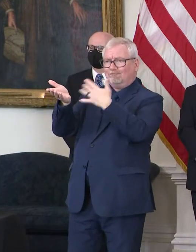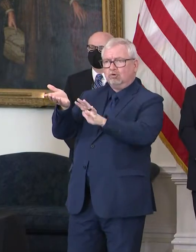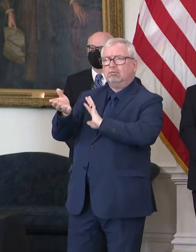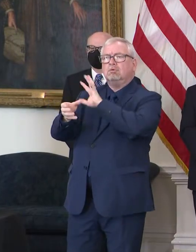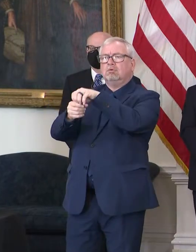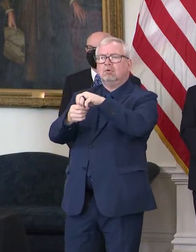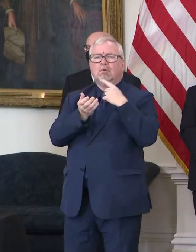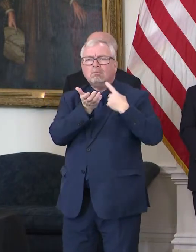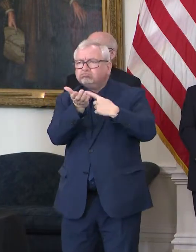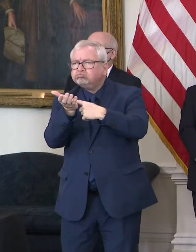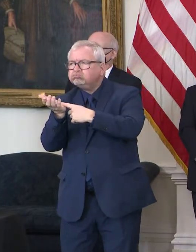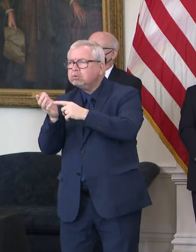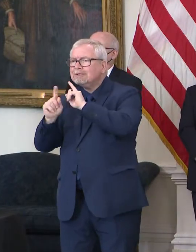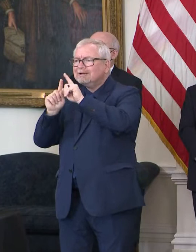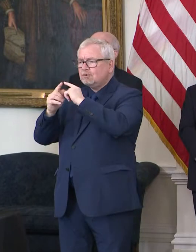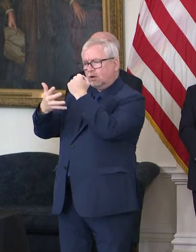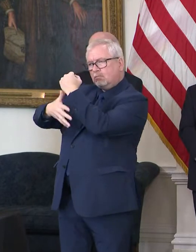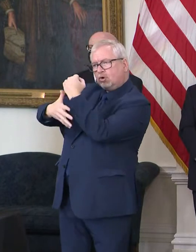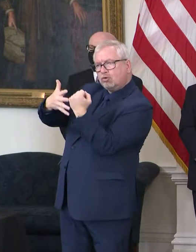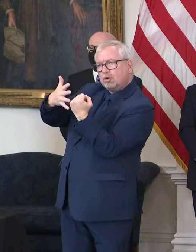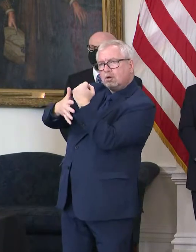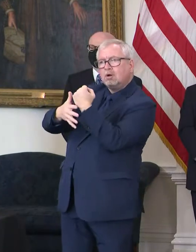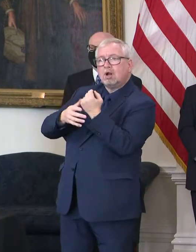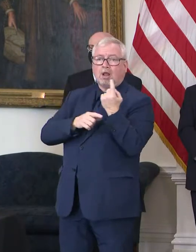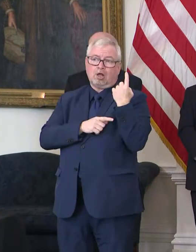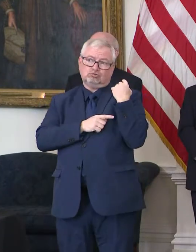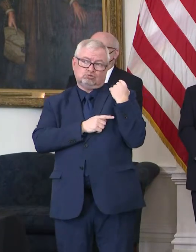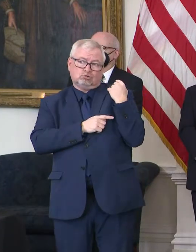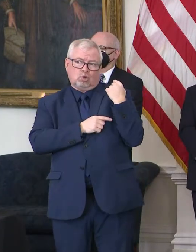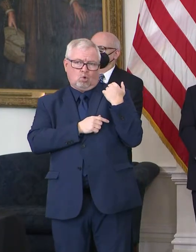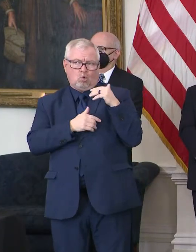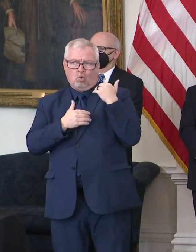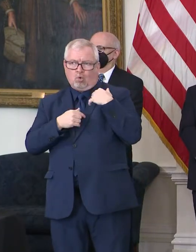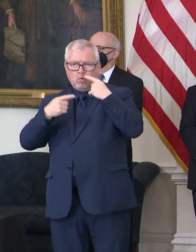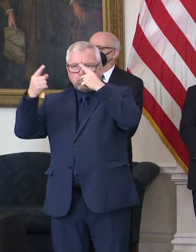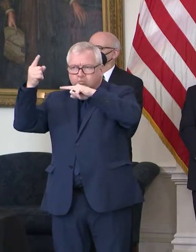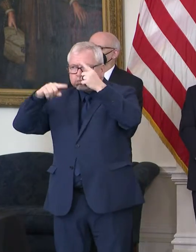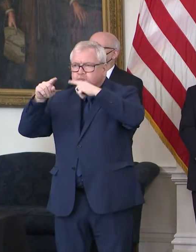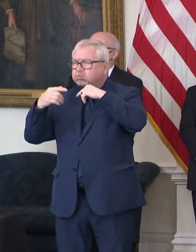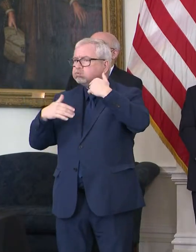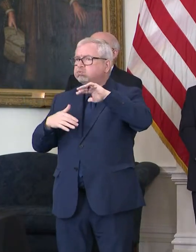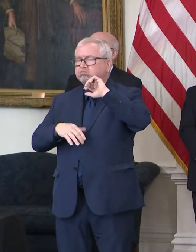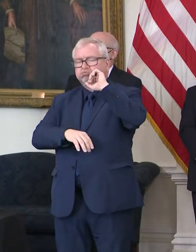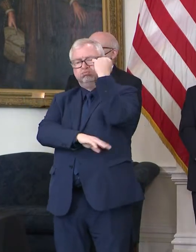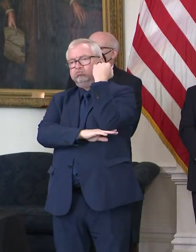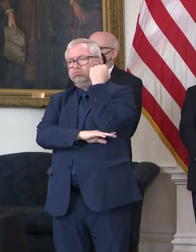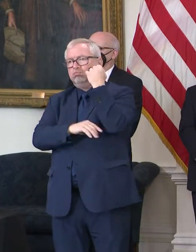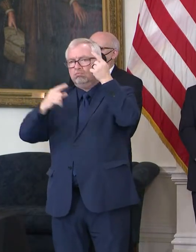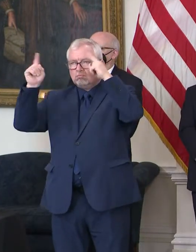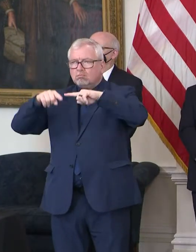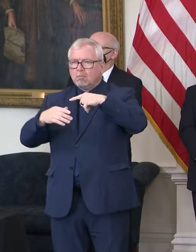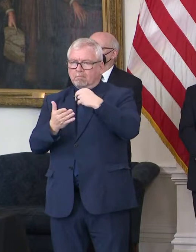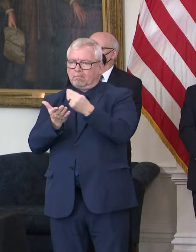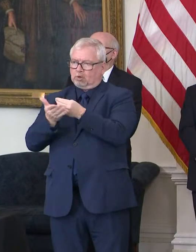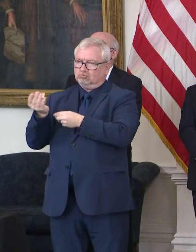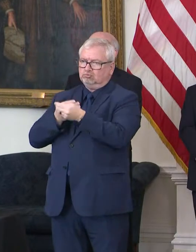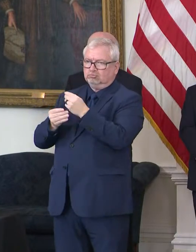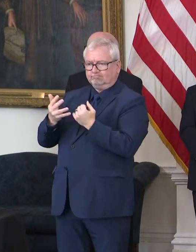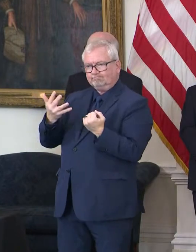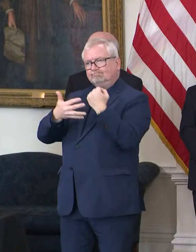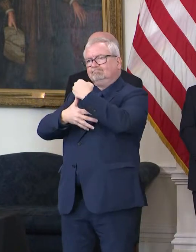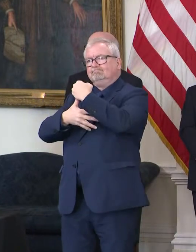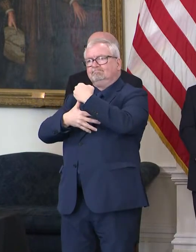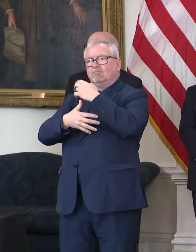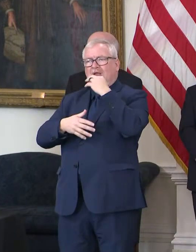Last year, we really reached a historic agreement with the speaker and the senate president on not only budget priorities, but also on the largest tax cut in history. So I'm